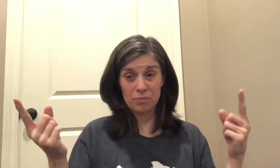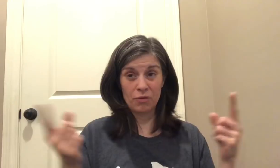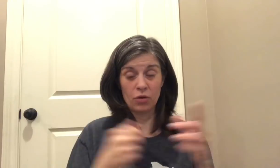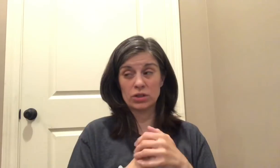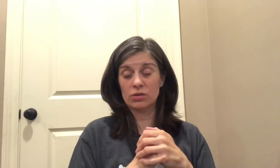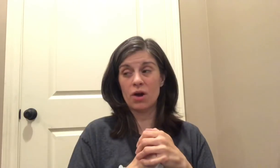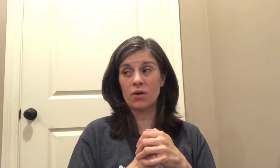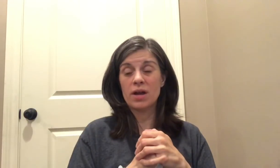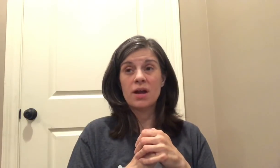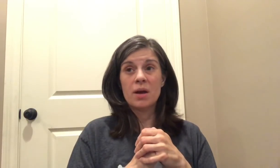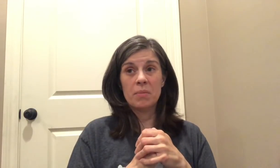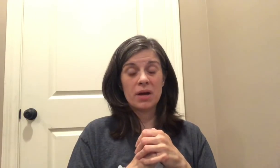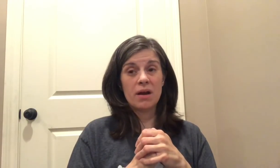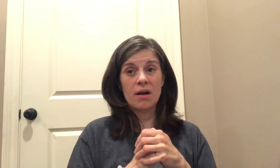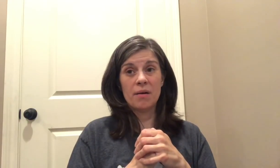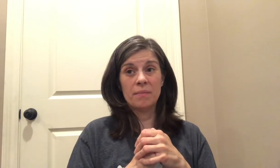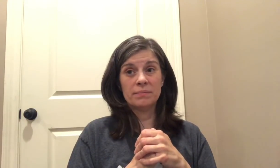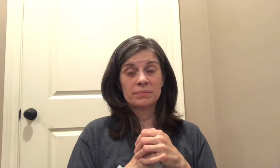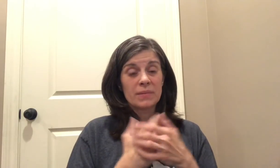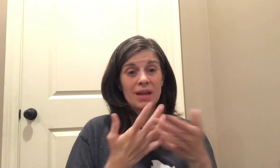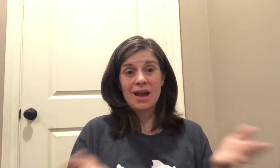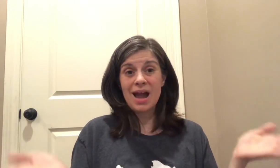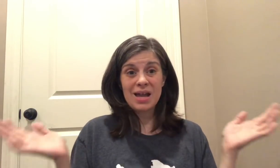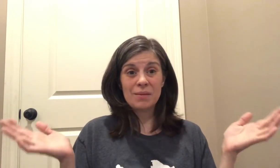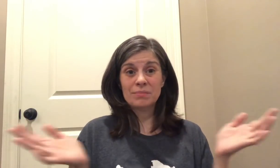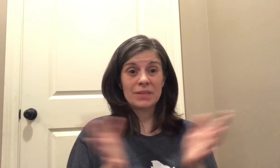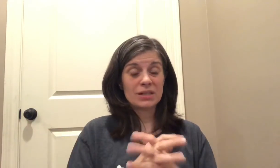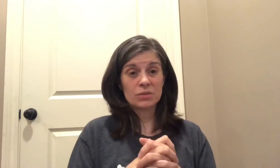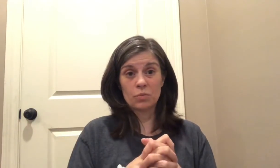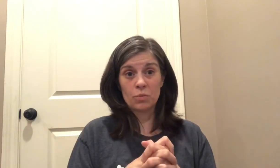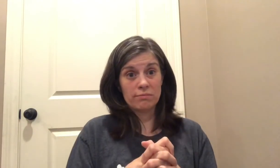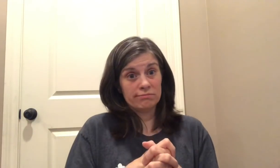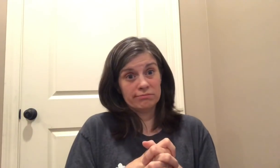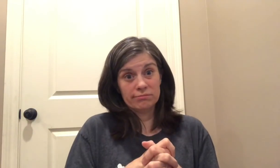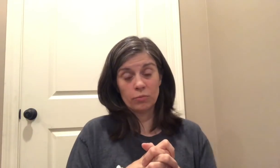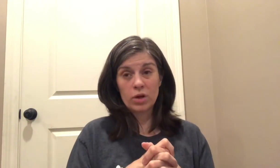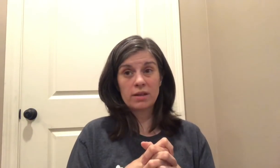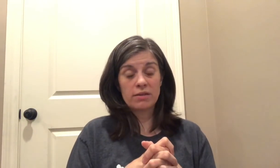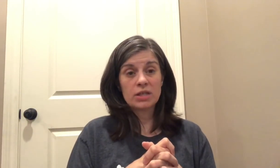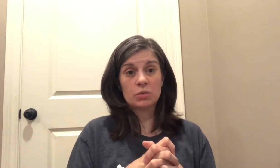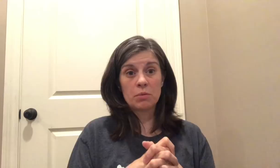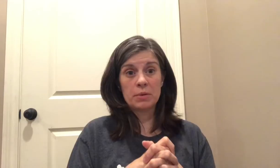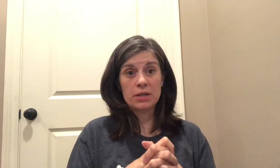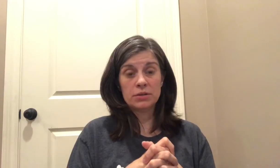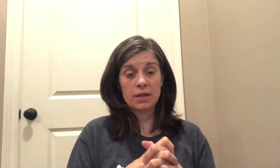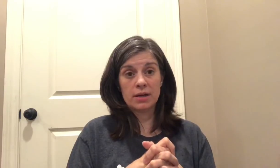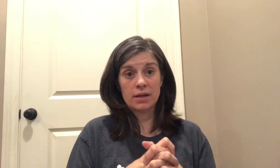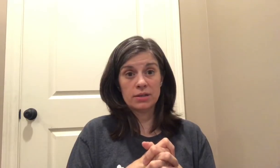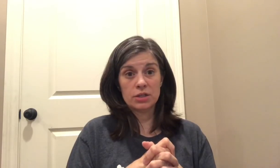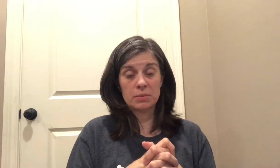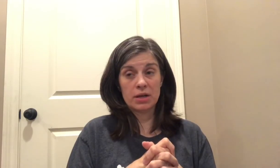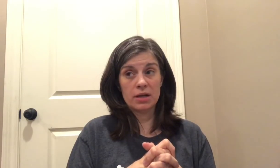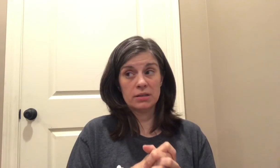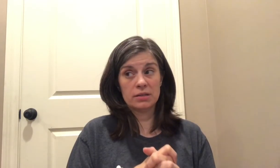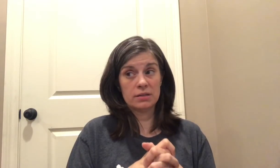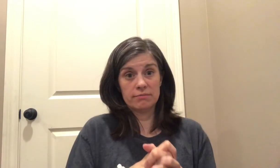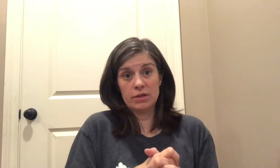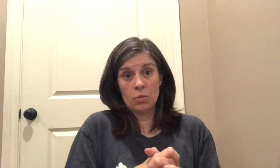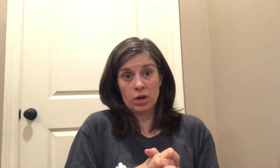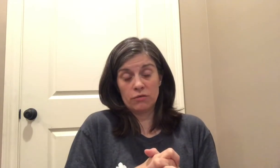before too long but um I am that's one of the things we will be using again just because it worked